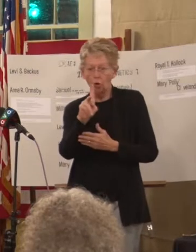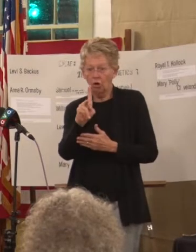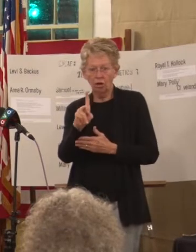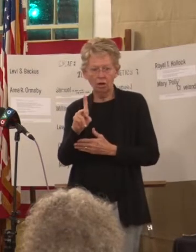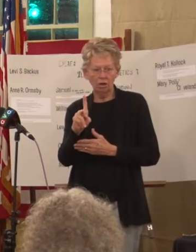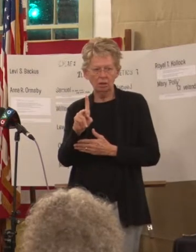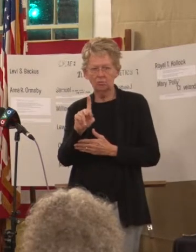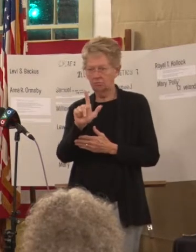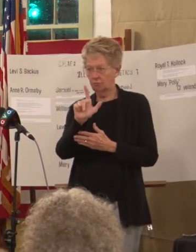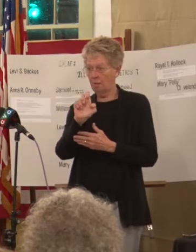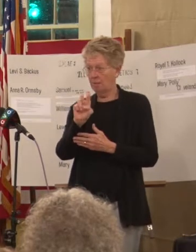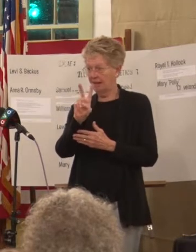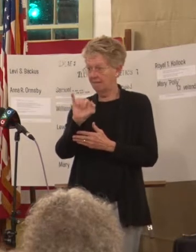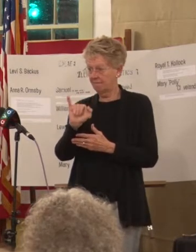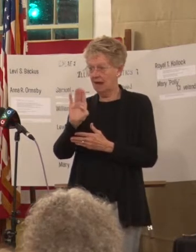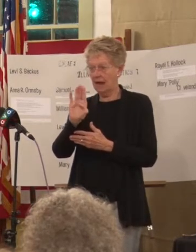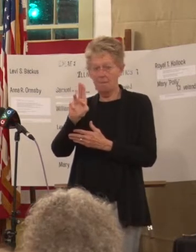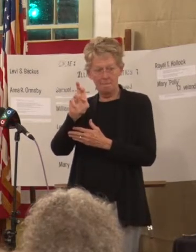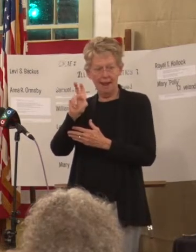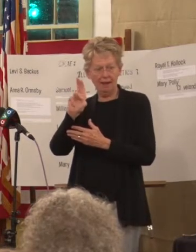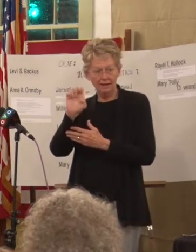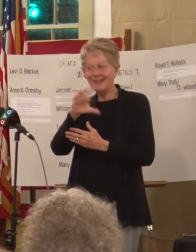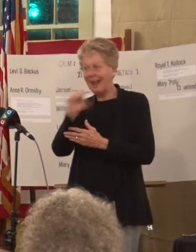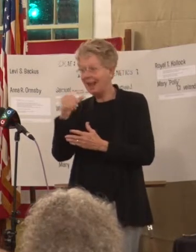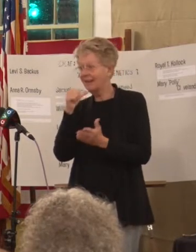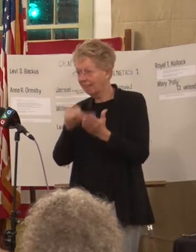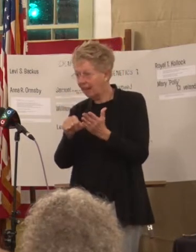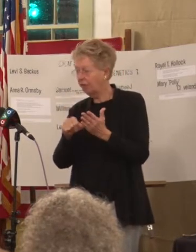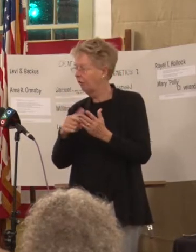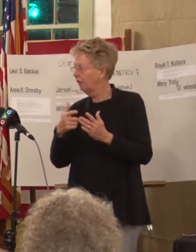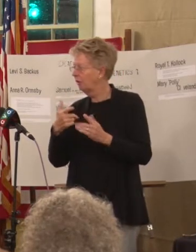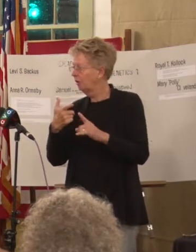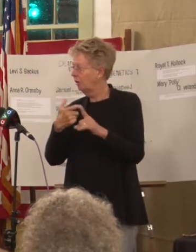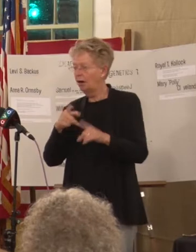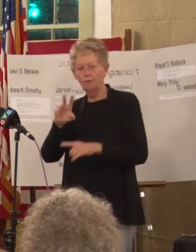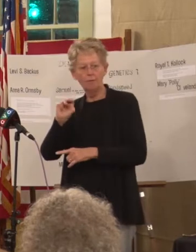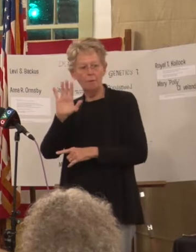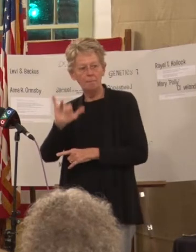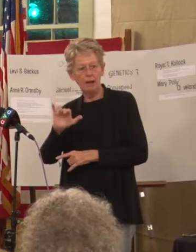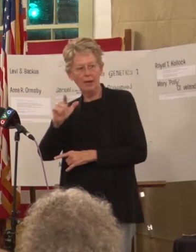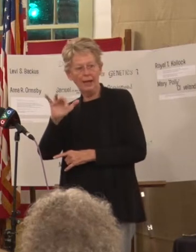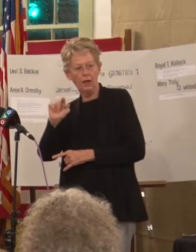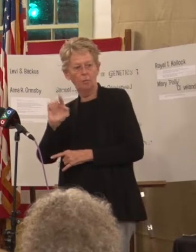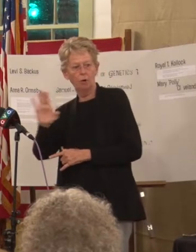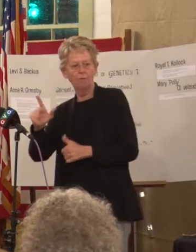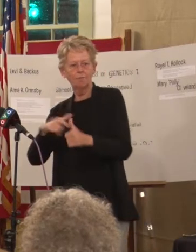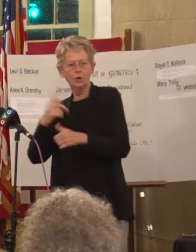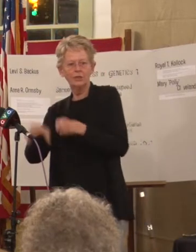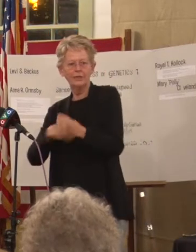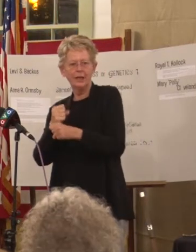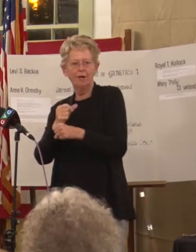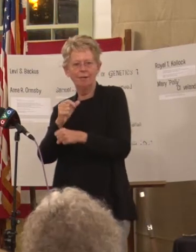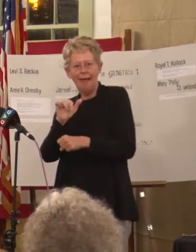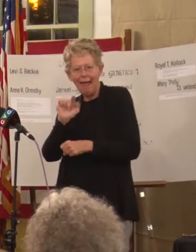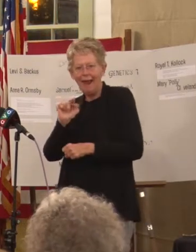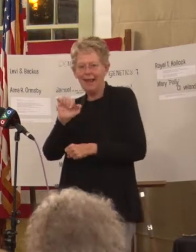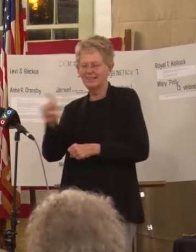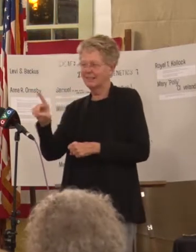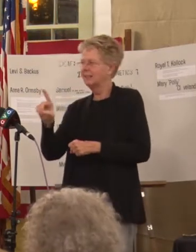Levi Bacchus and a letter from Mary Gilbert's first year at the school. Brad will explain,